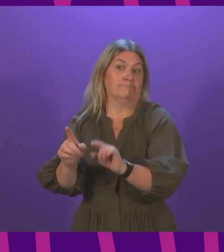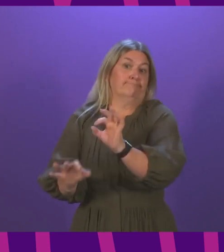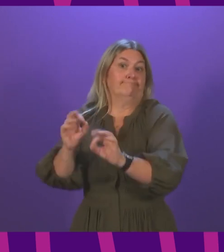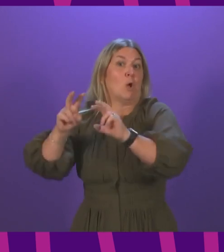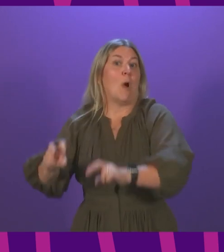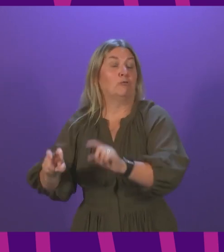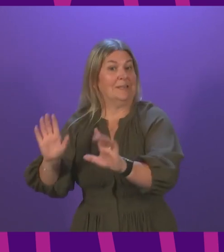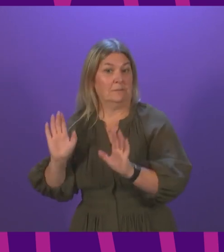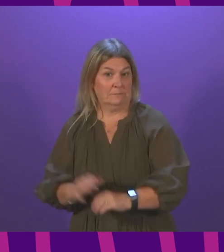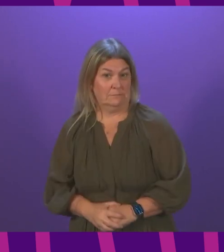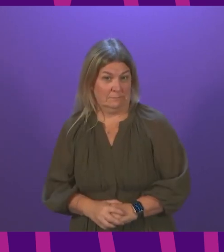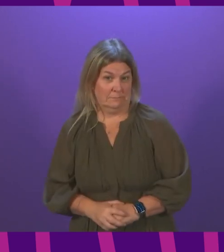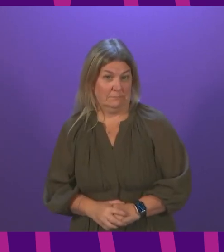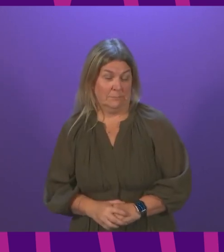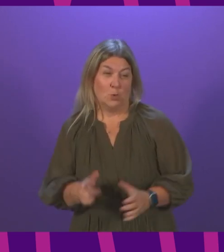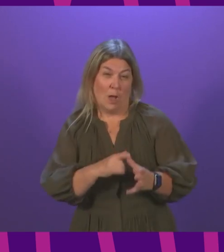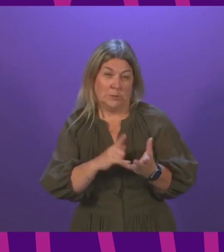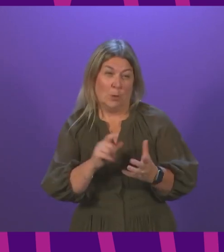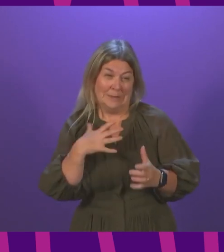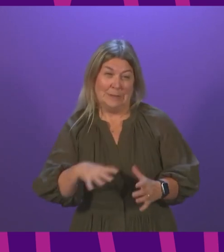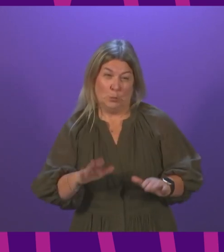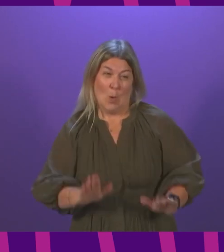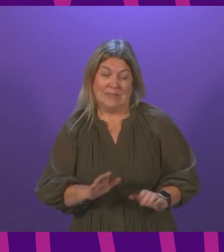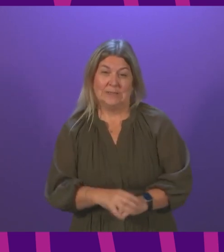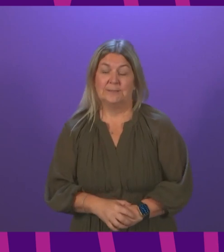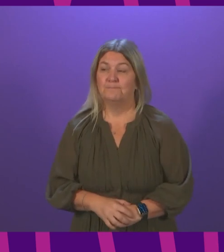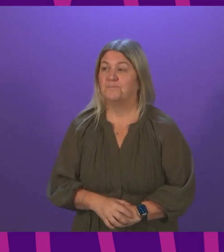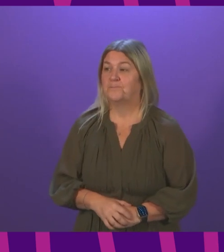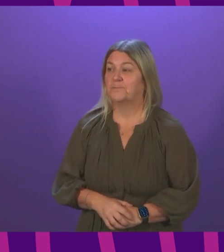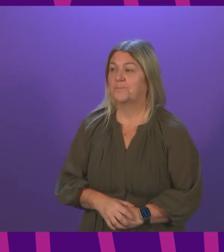Sarwar needs to do as well. I call Jim Fairley.